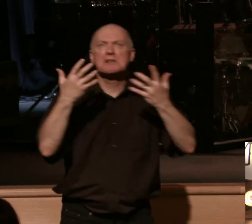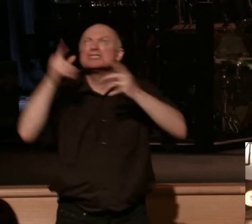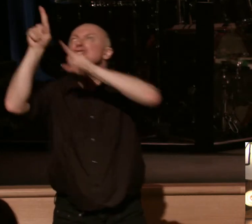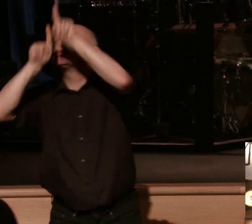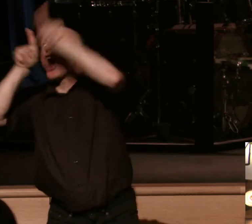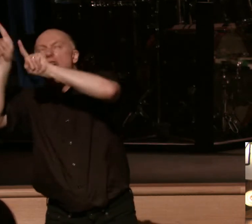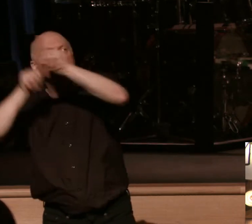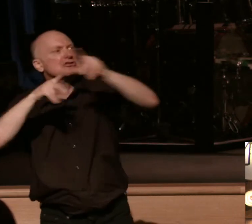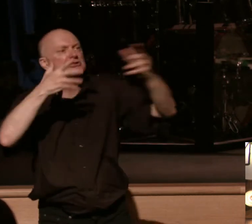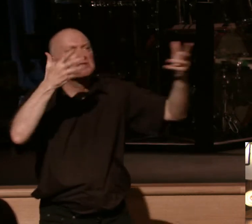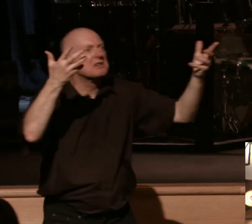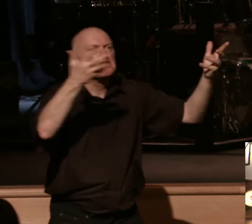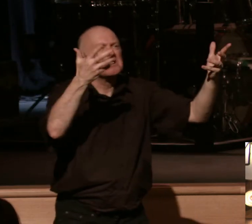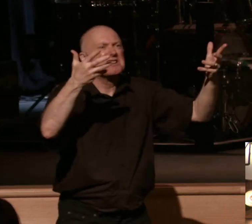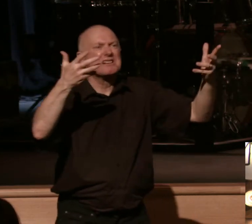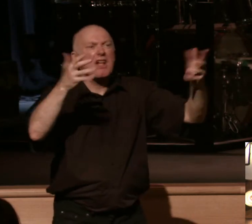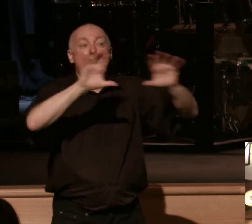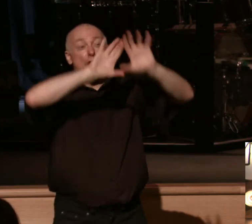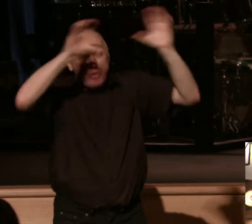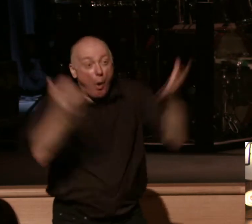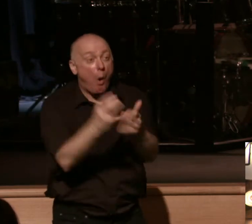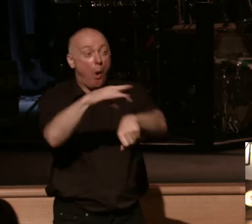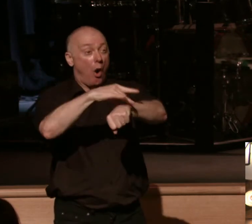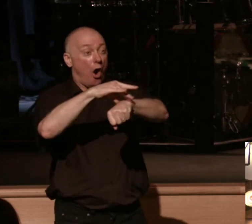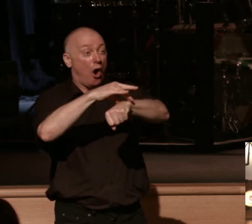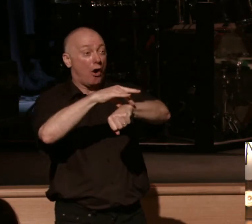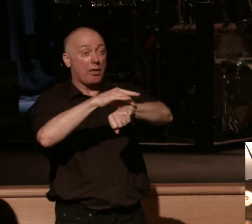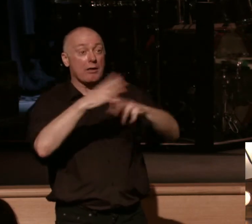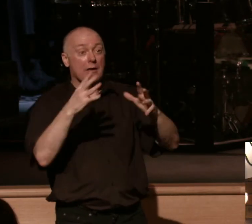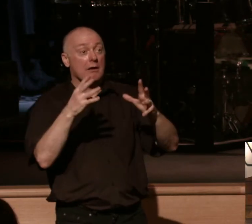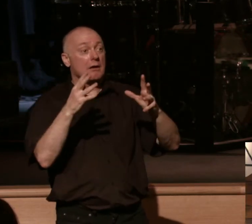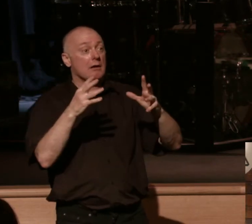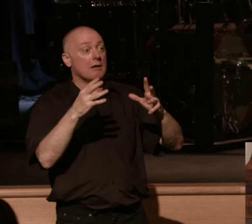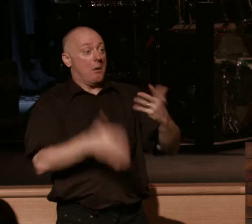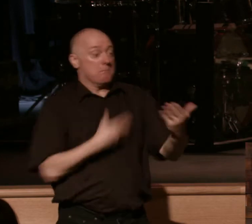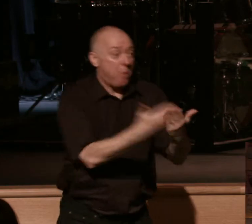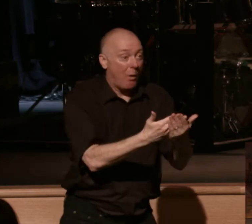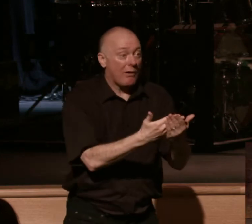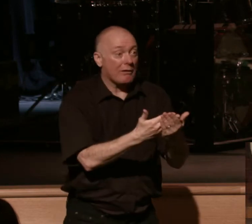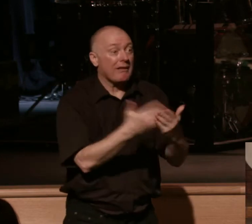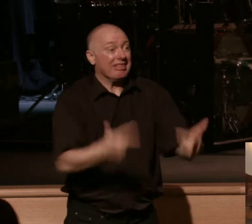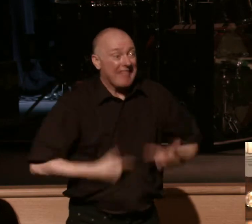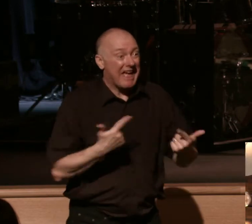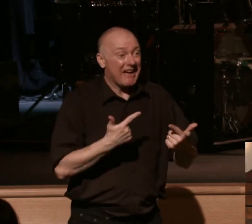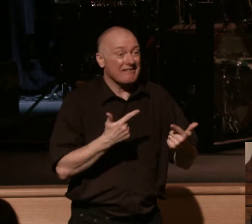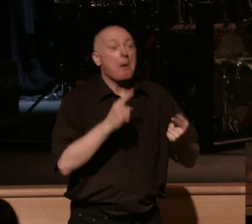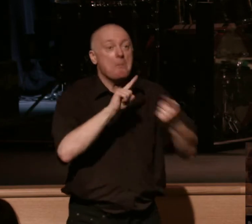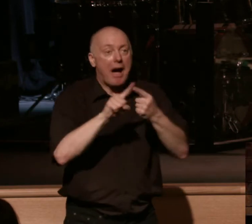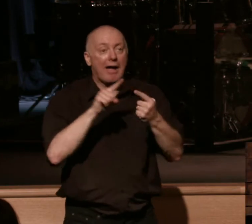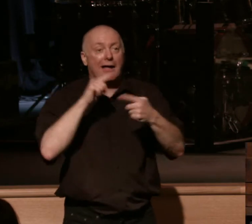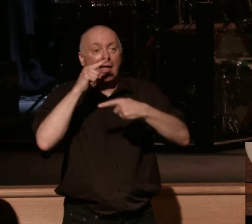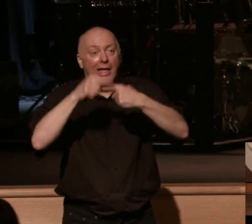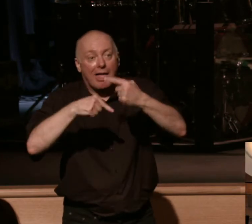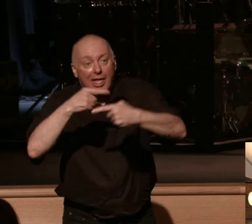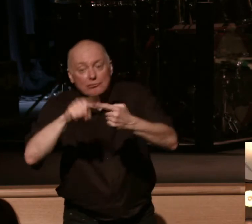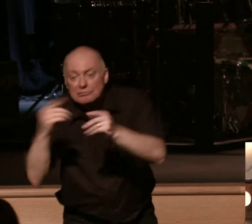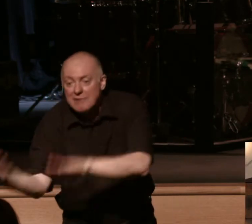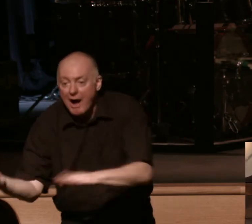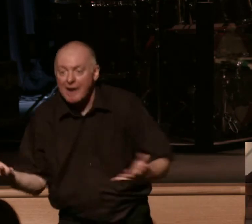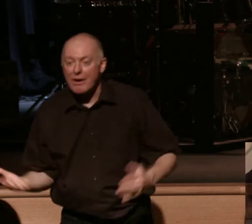in the universe, the whole earth, all the people who live, born, live, but headed towards death. There's only one